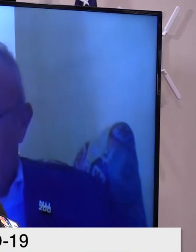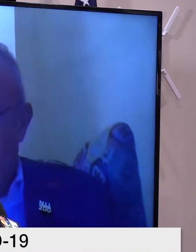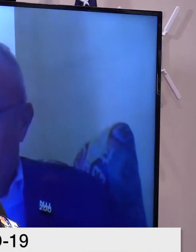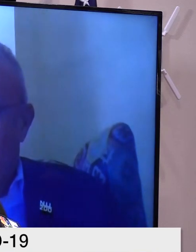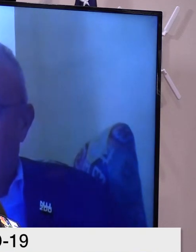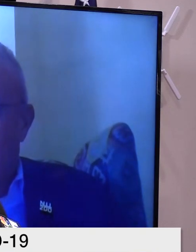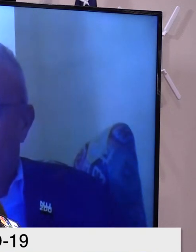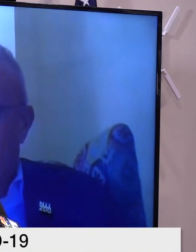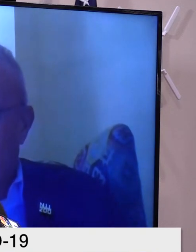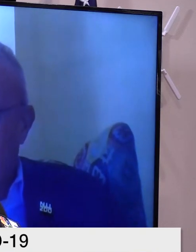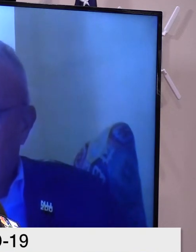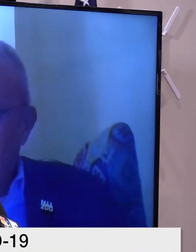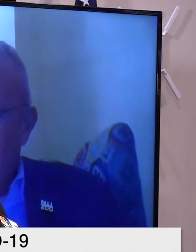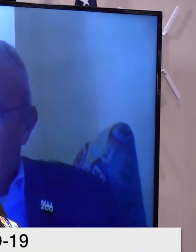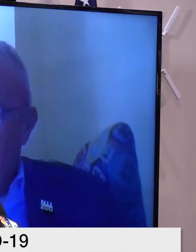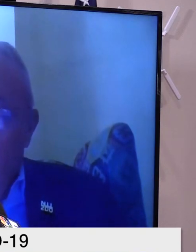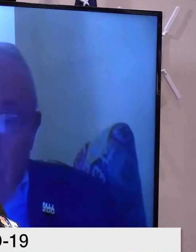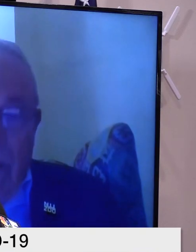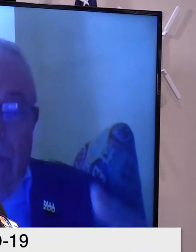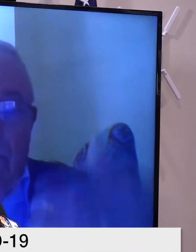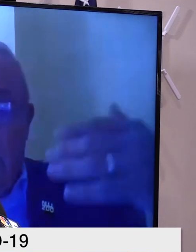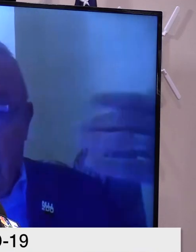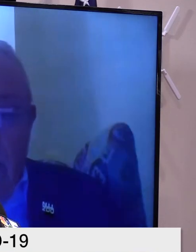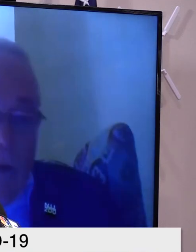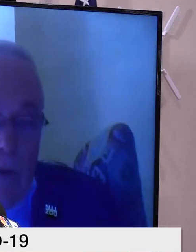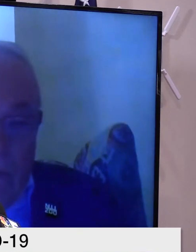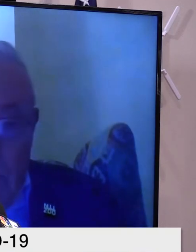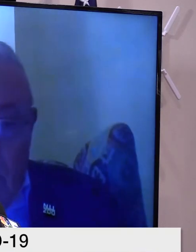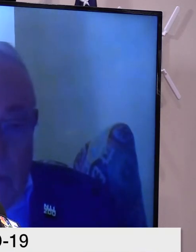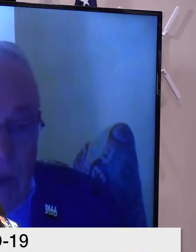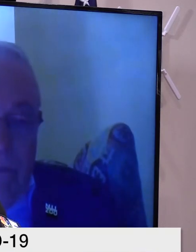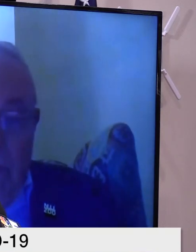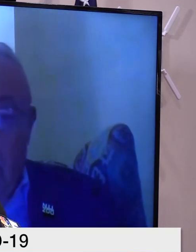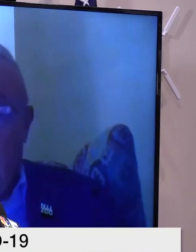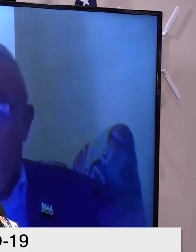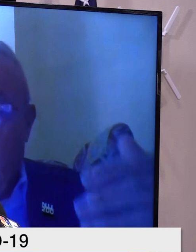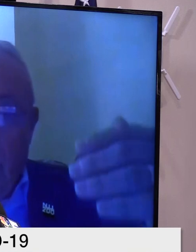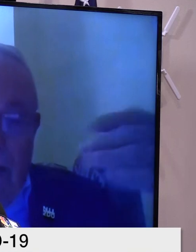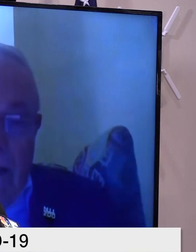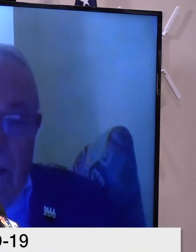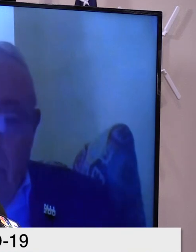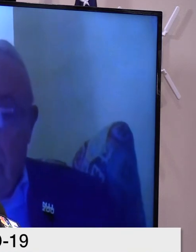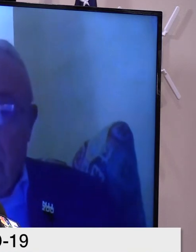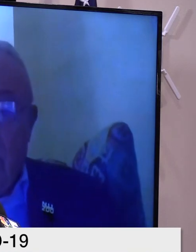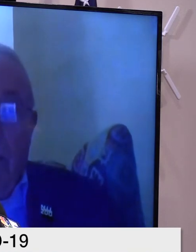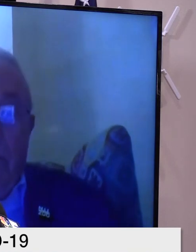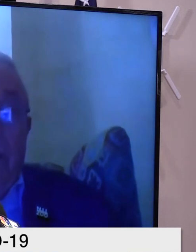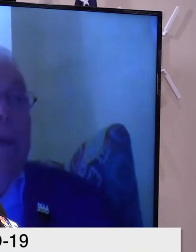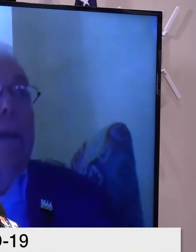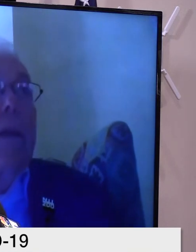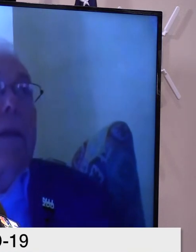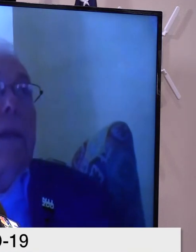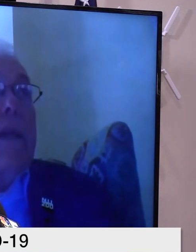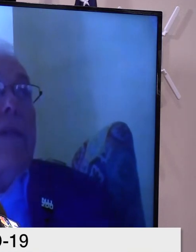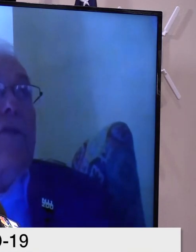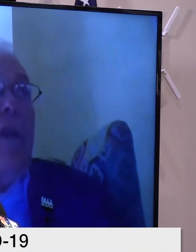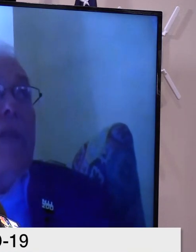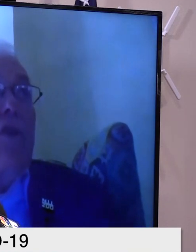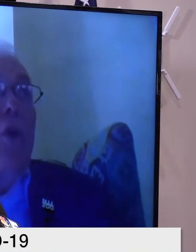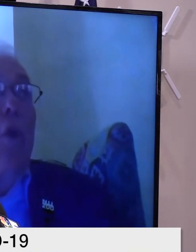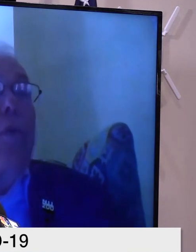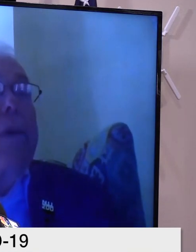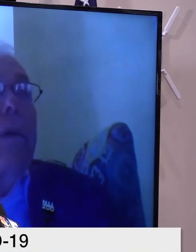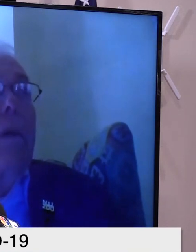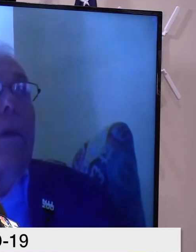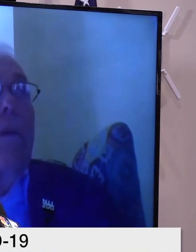came across some that were on the porch. And she talked to them and they said, yeah, we love being at school. not going to stop them. The